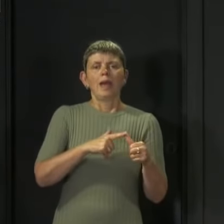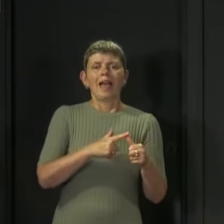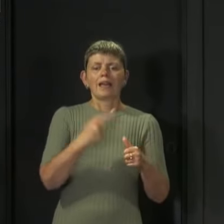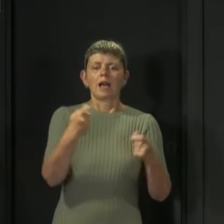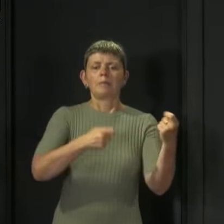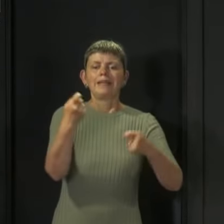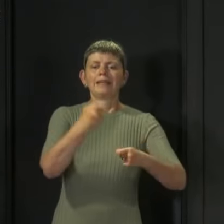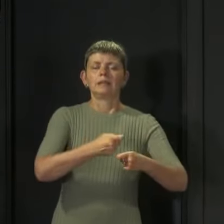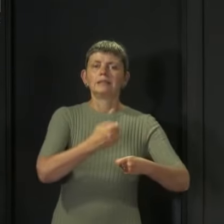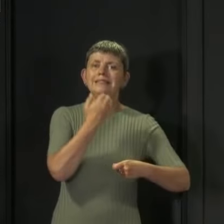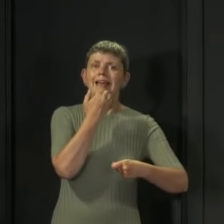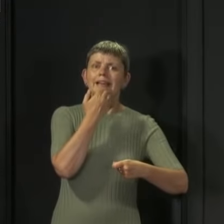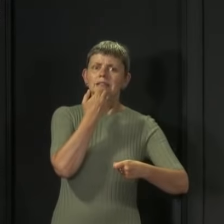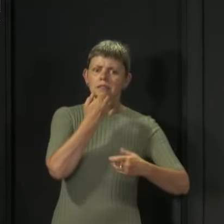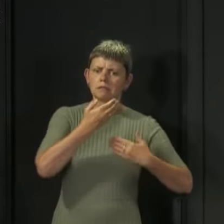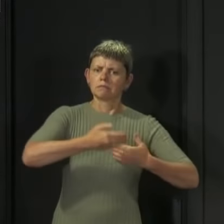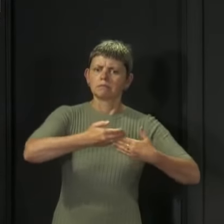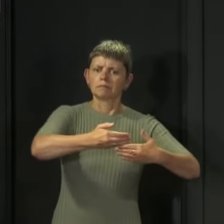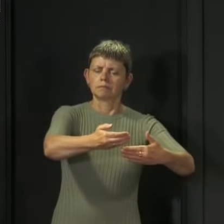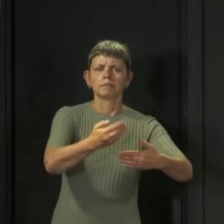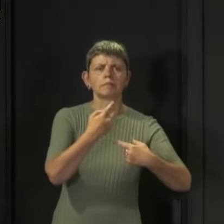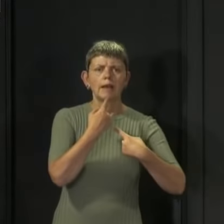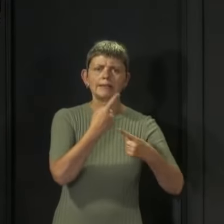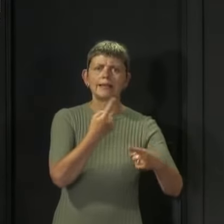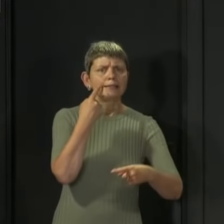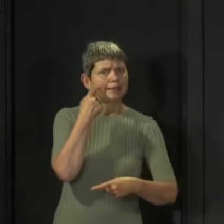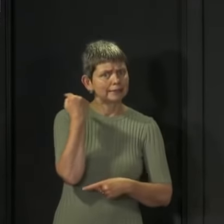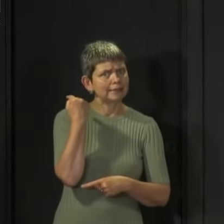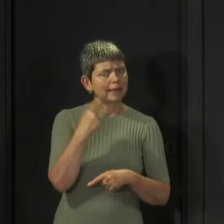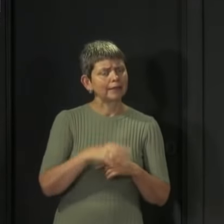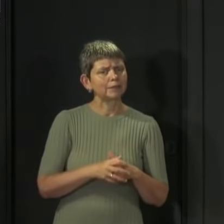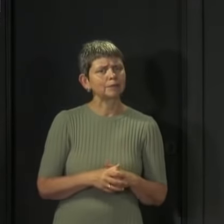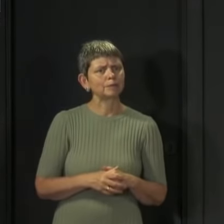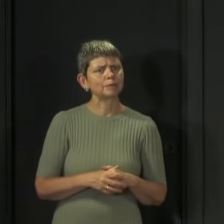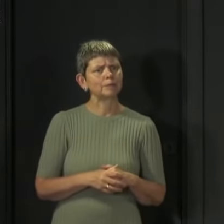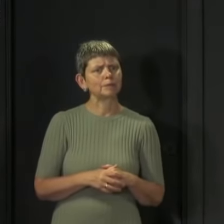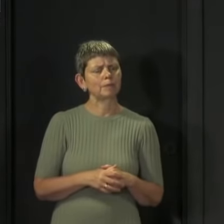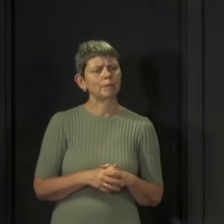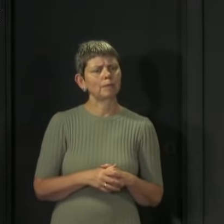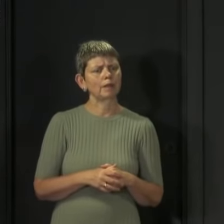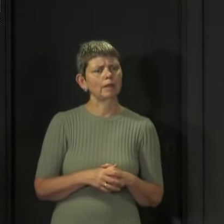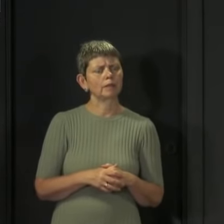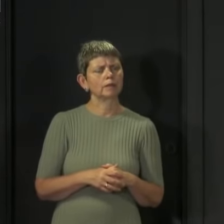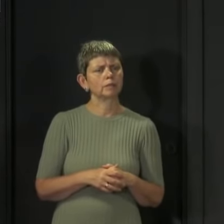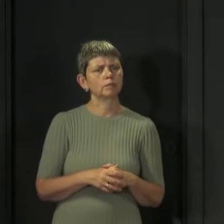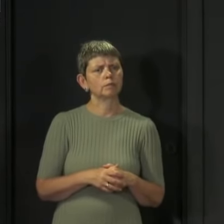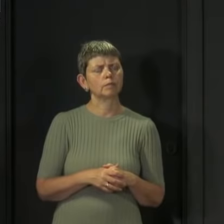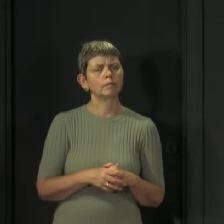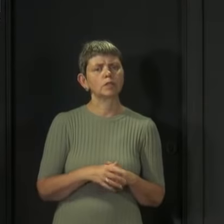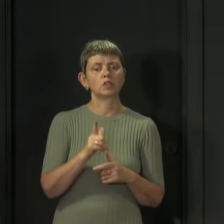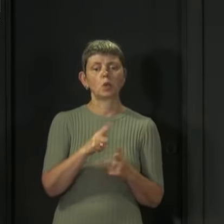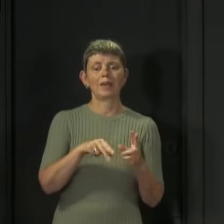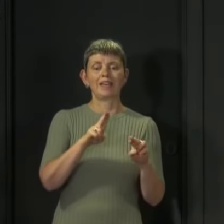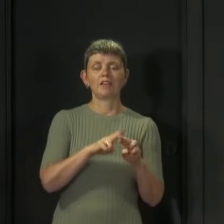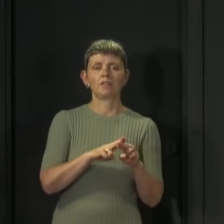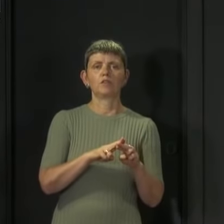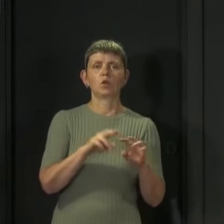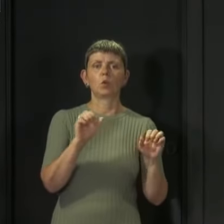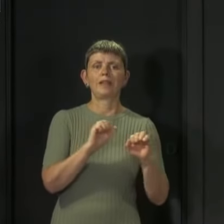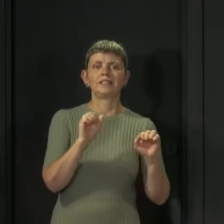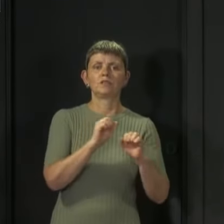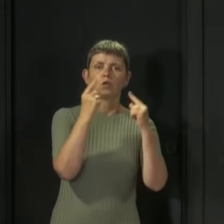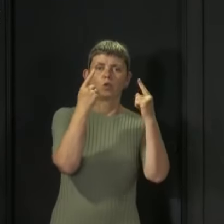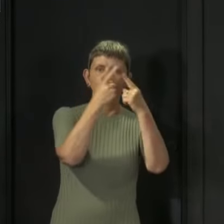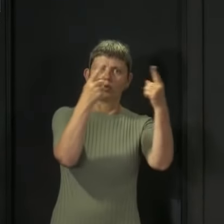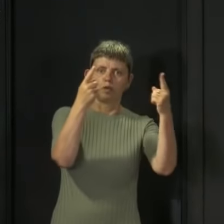appeals, the appeals process yesterday. So if you're a young person waiting for a university